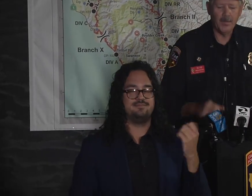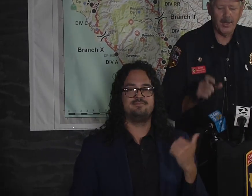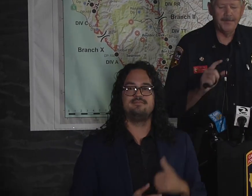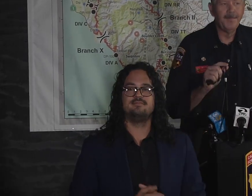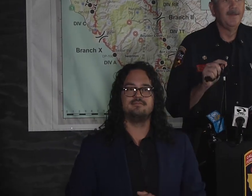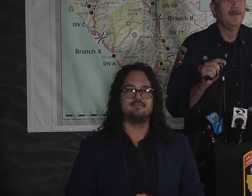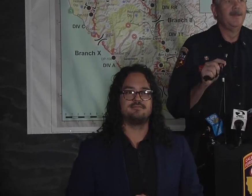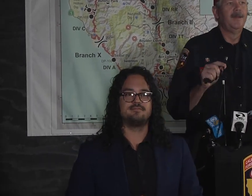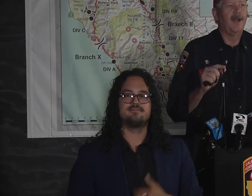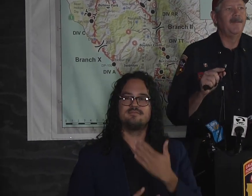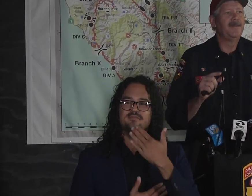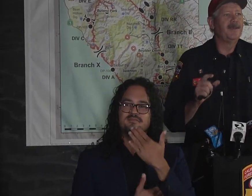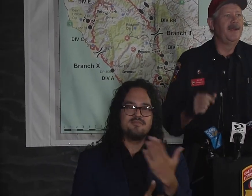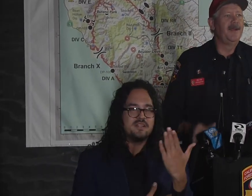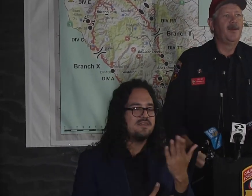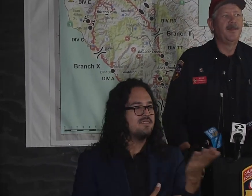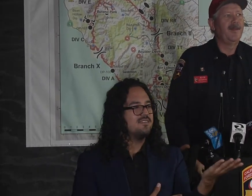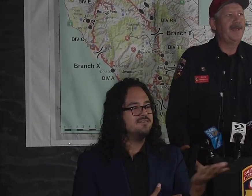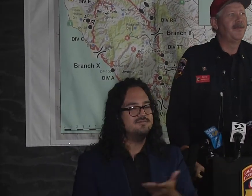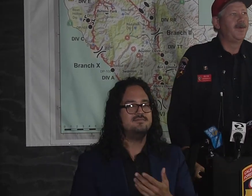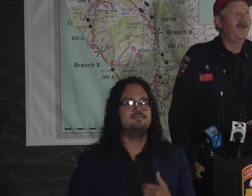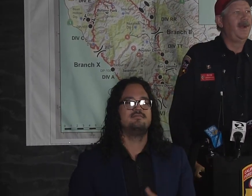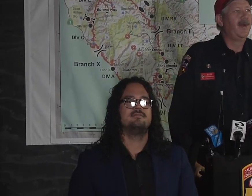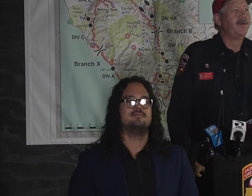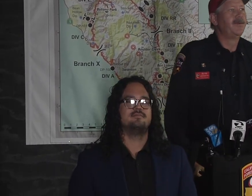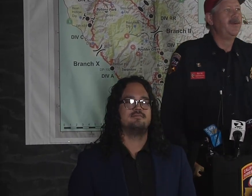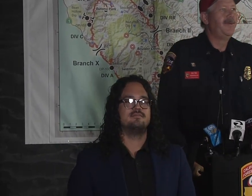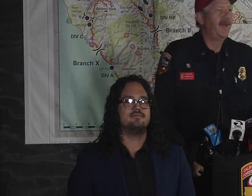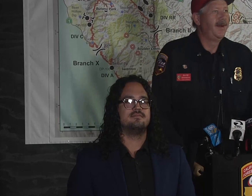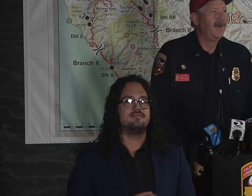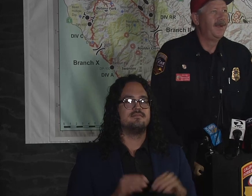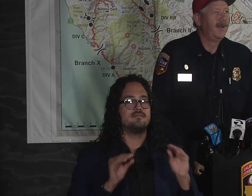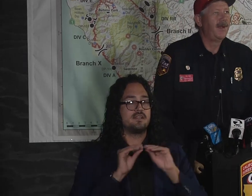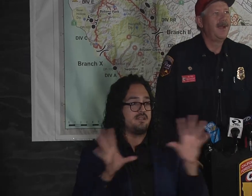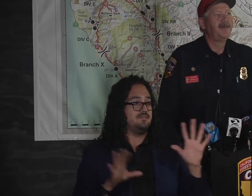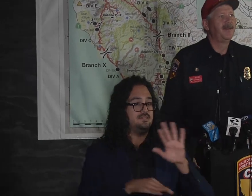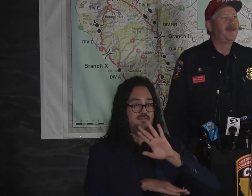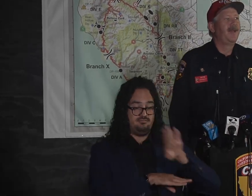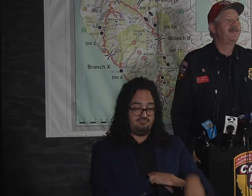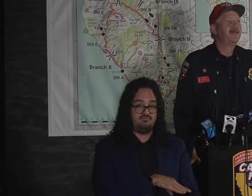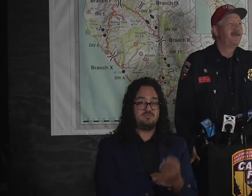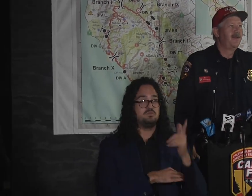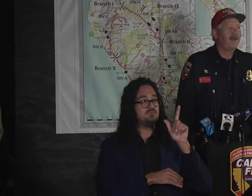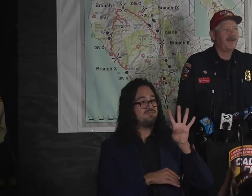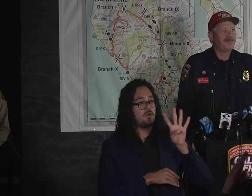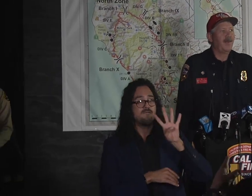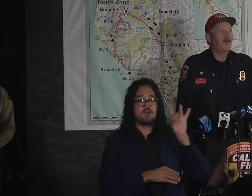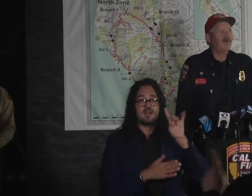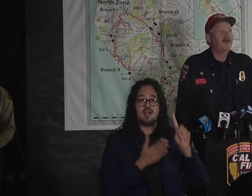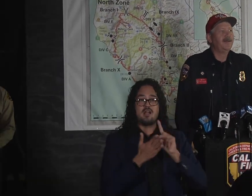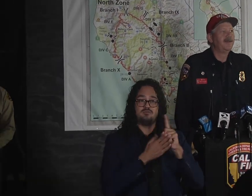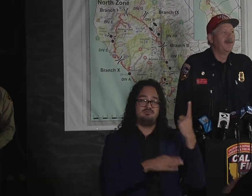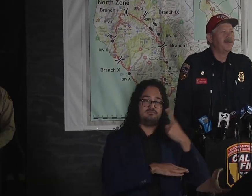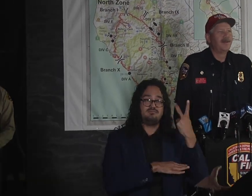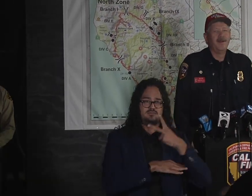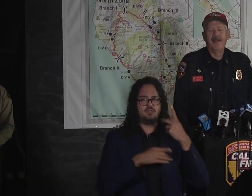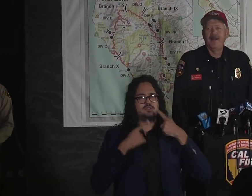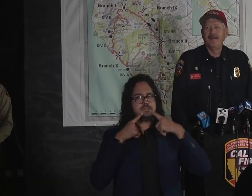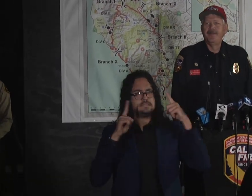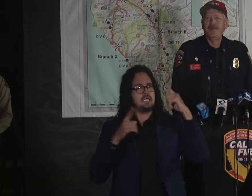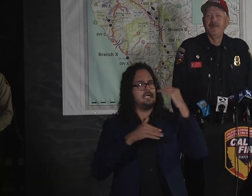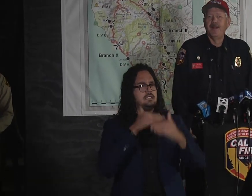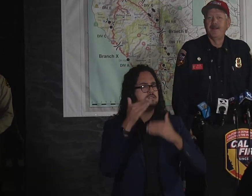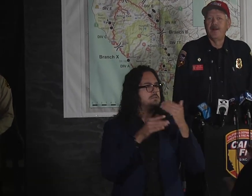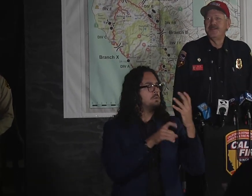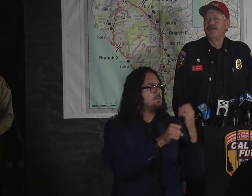Good morning. Obviously, over the last 48 hours, we've had a lot of success, a lot of small wins, and they're starting